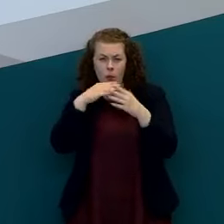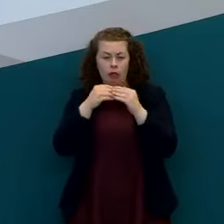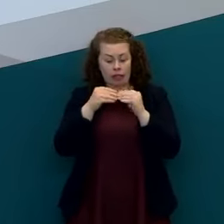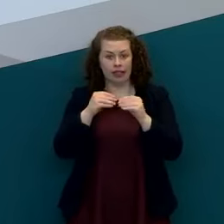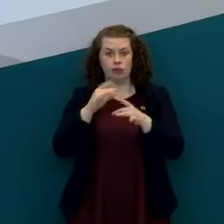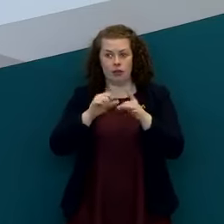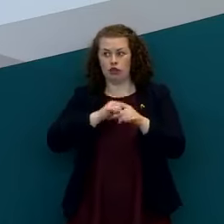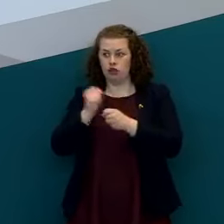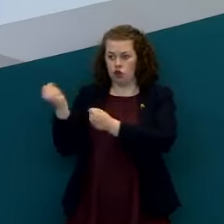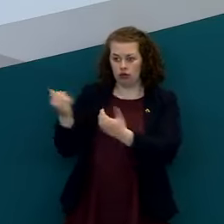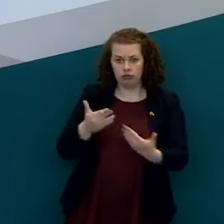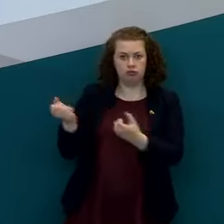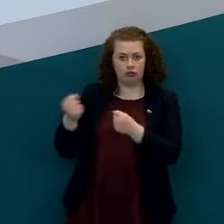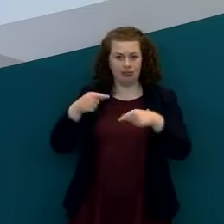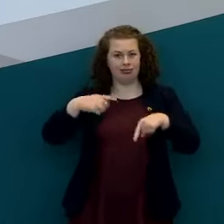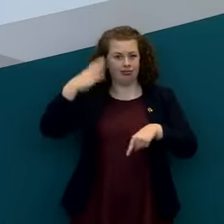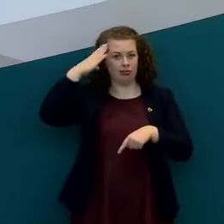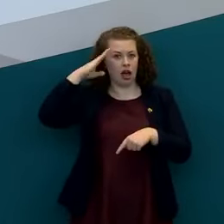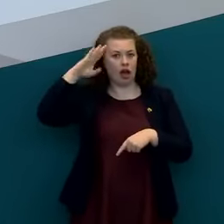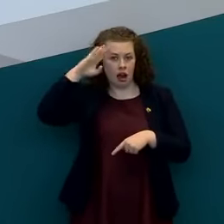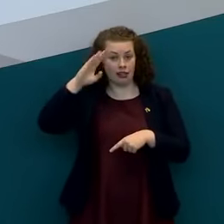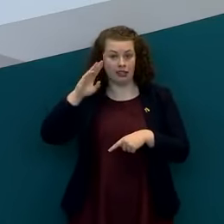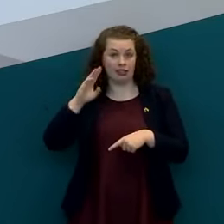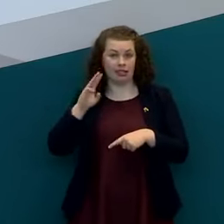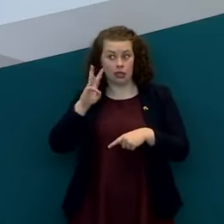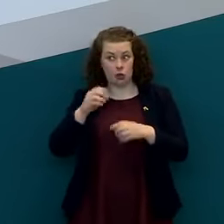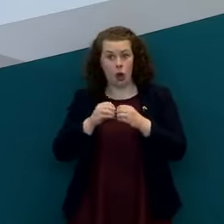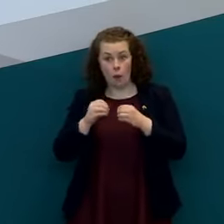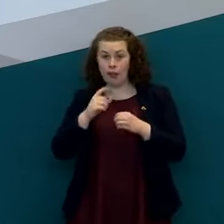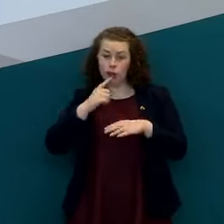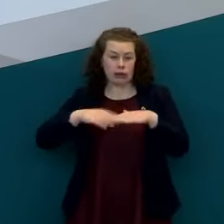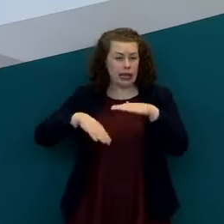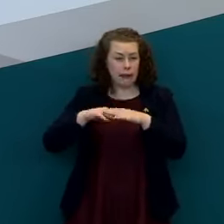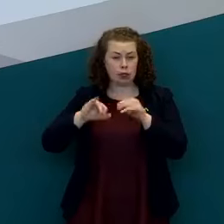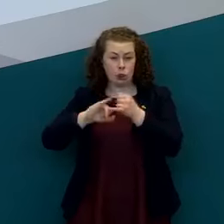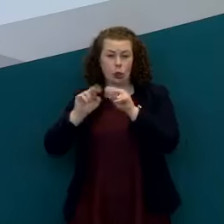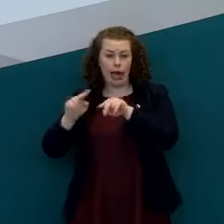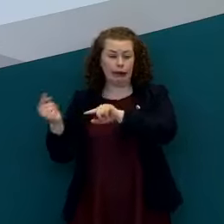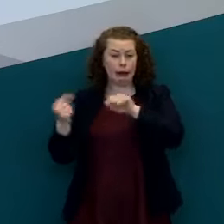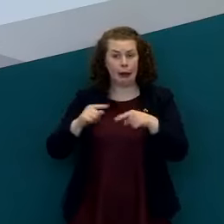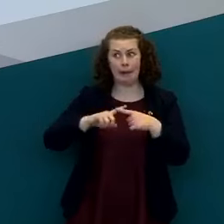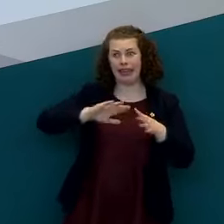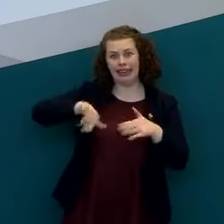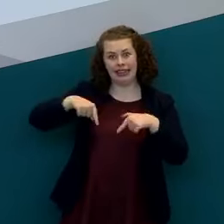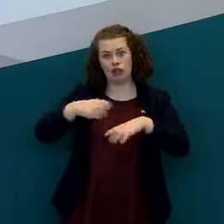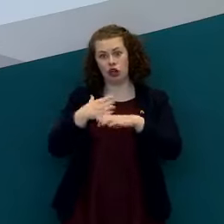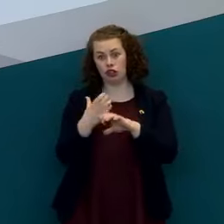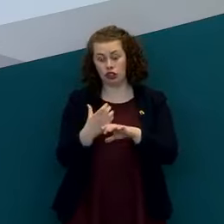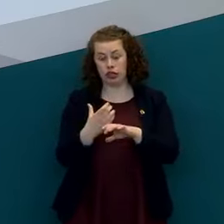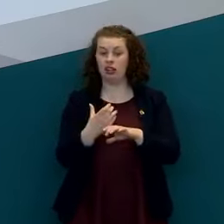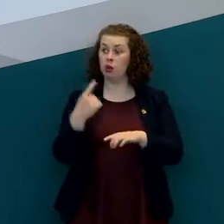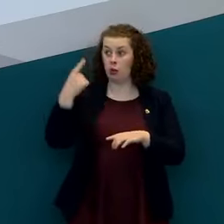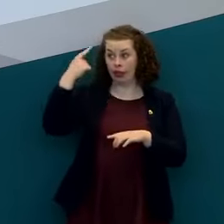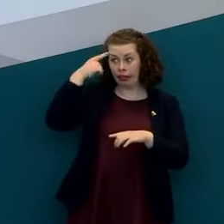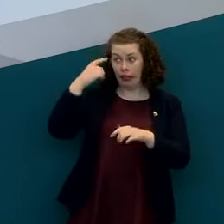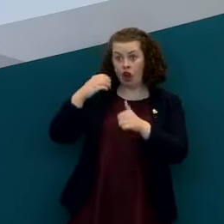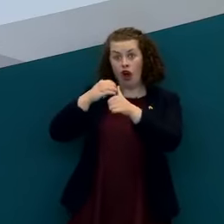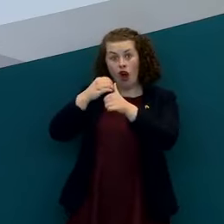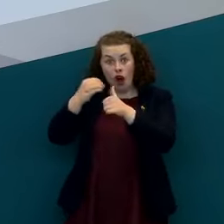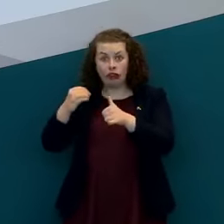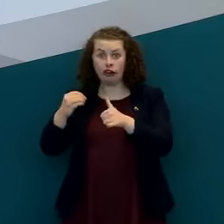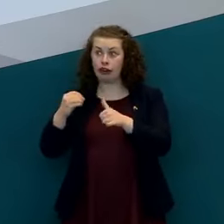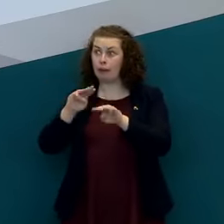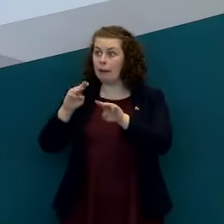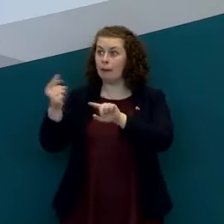so on that's very important um and we don't don't think there's really any any form of uh substantial other travel